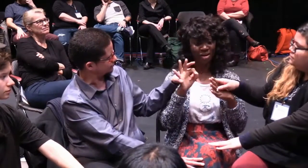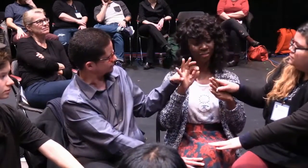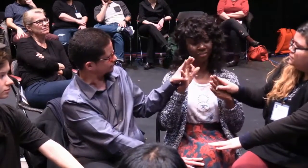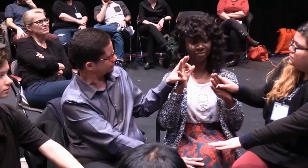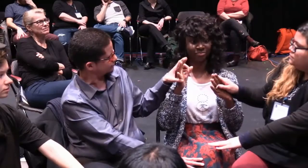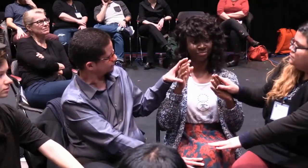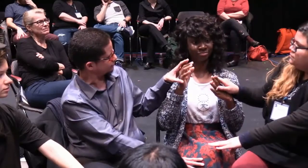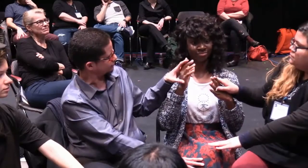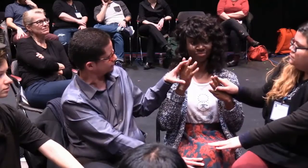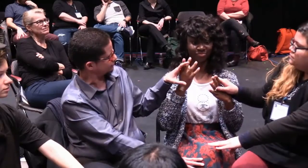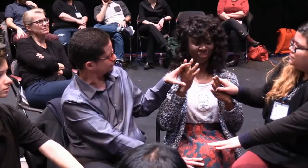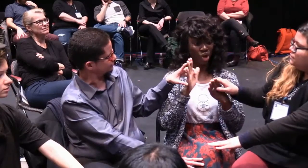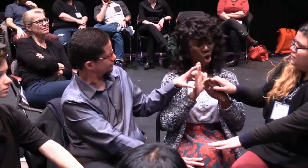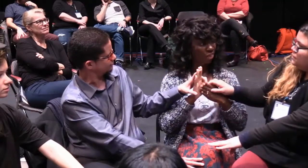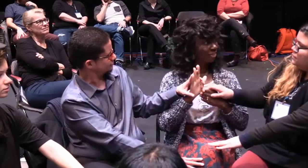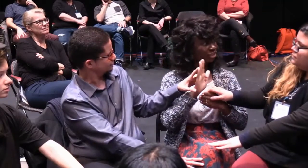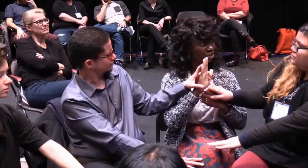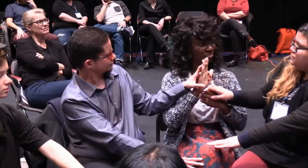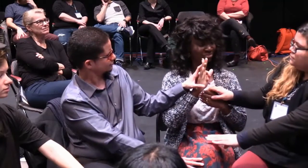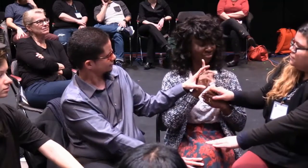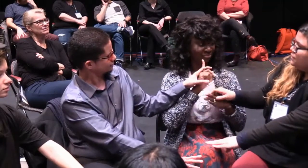important that is to me.